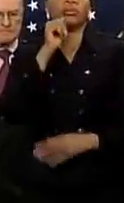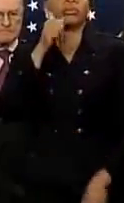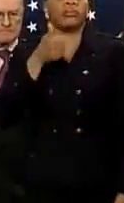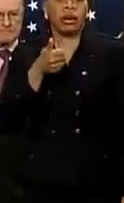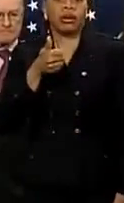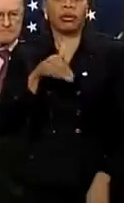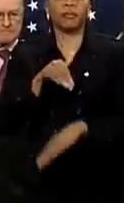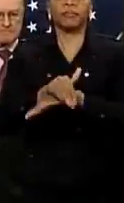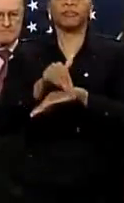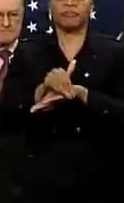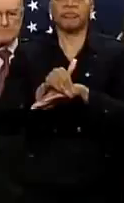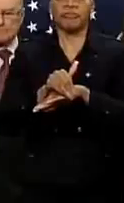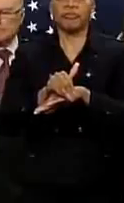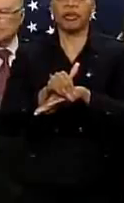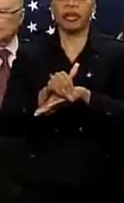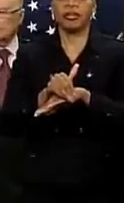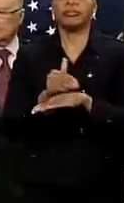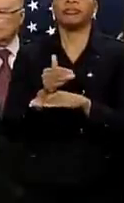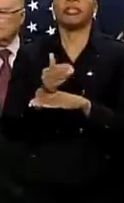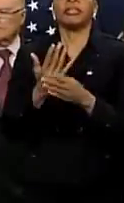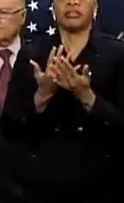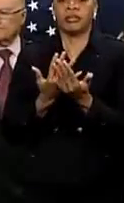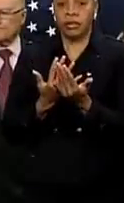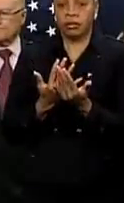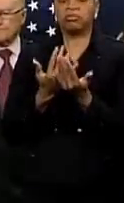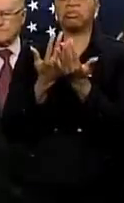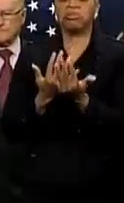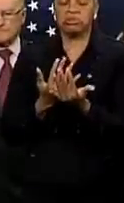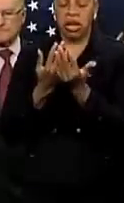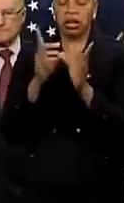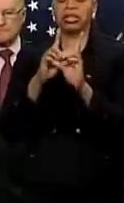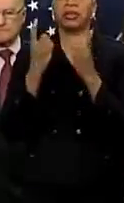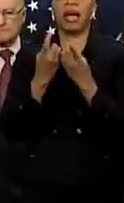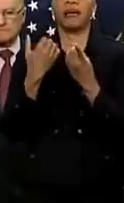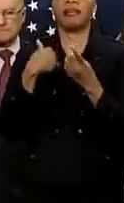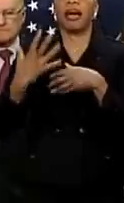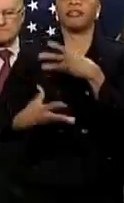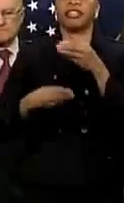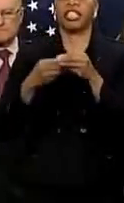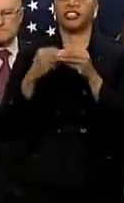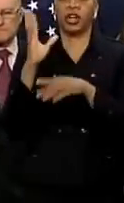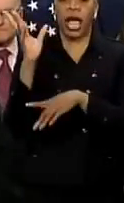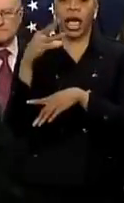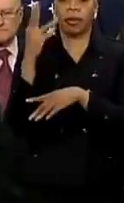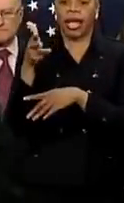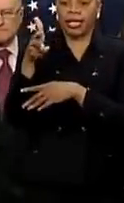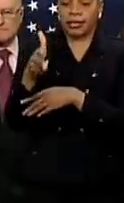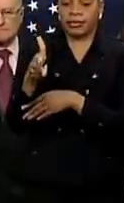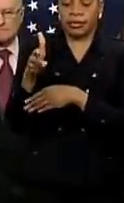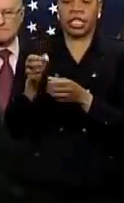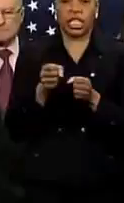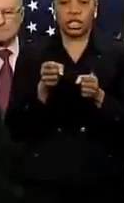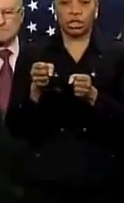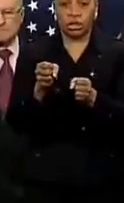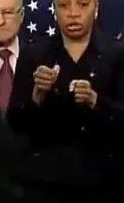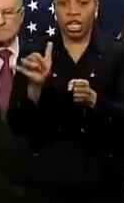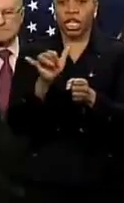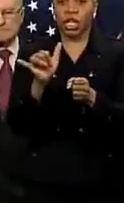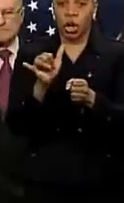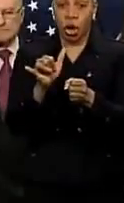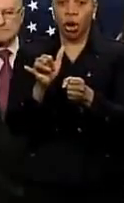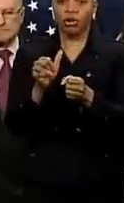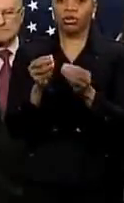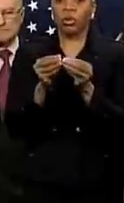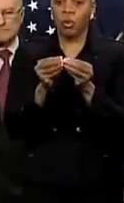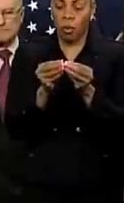Tonight, the Fire Department will have 100 additional ambulances on the streets. They'll have snow chains on their tires and snow removal equipment and